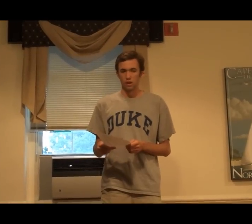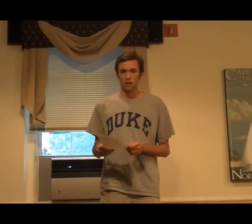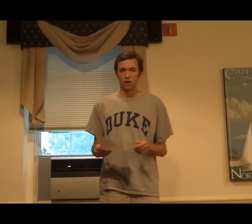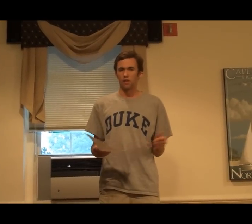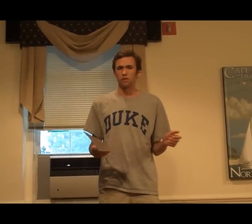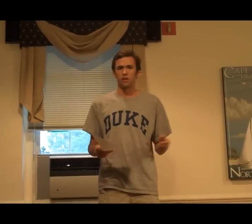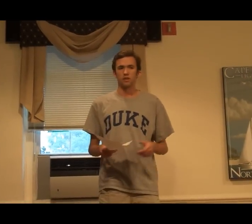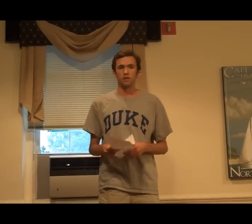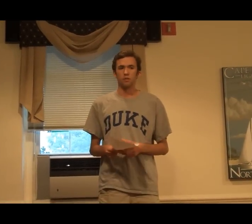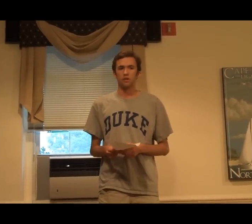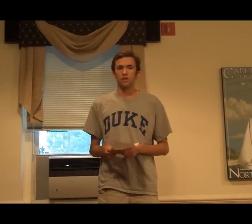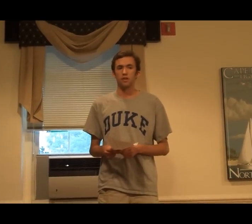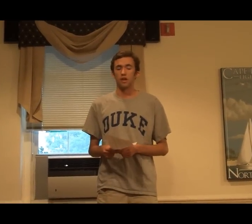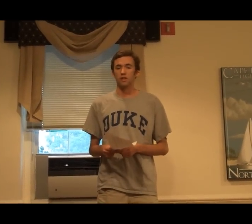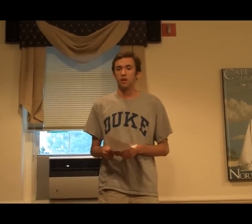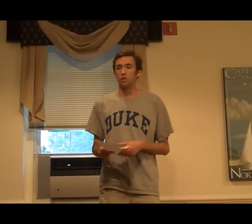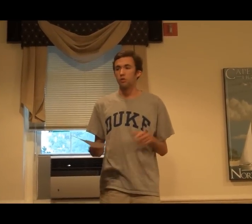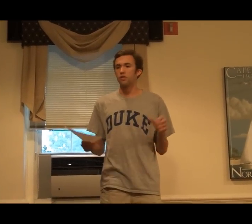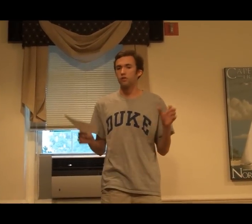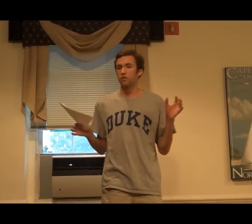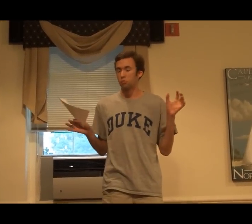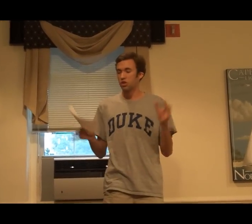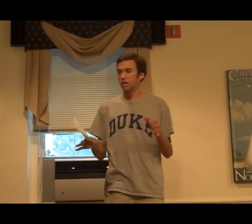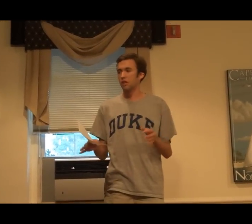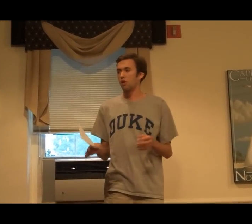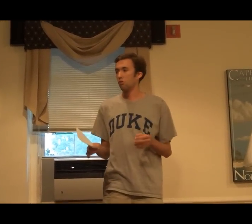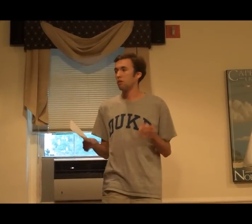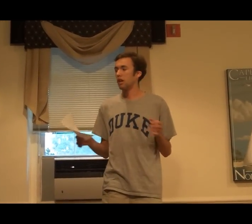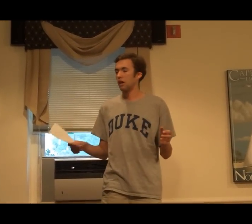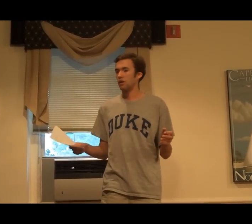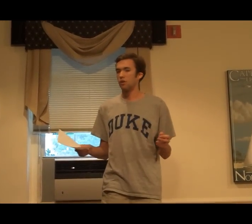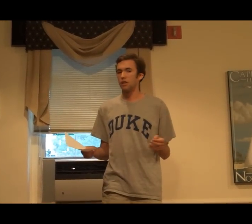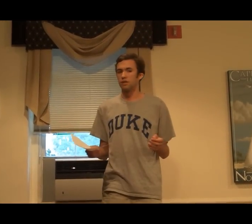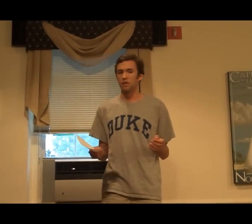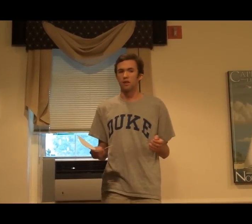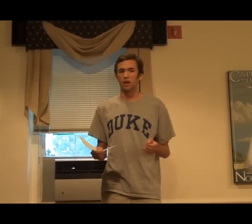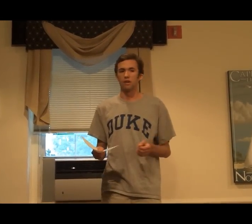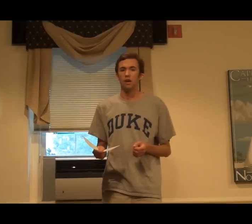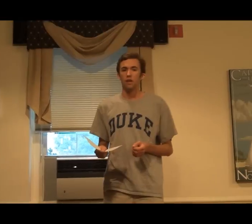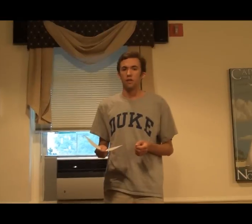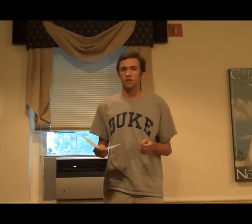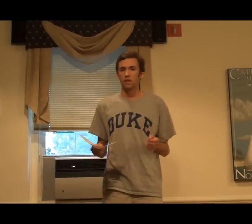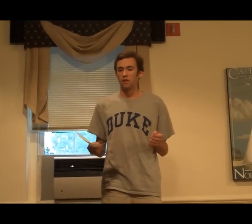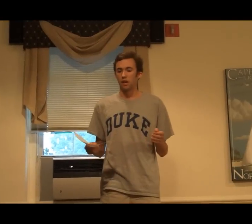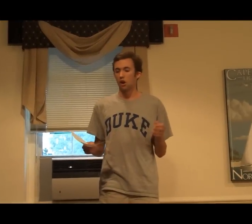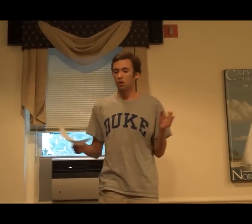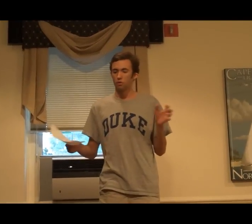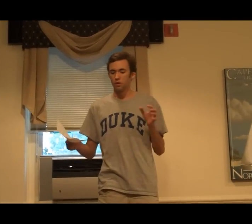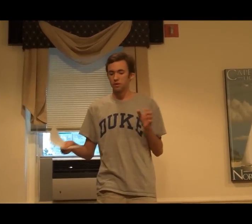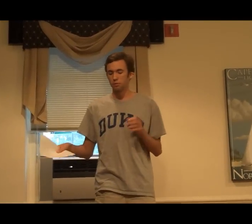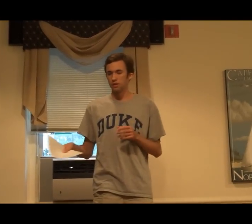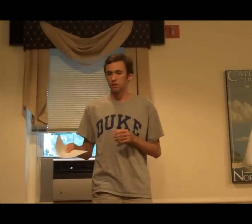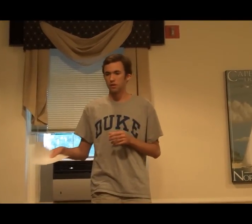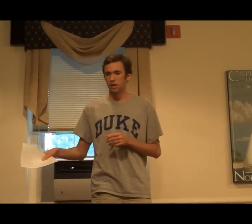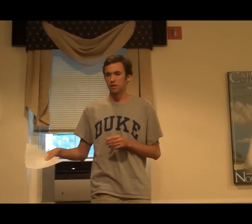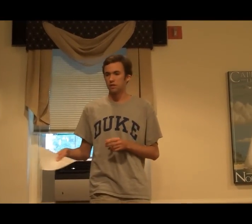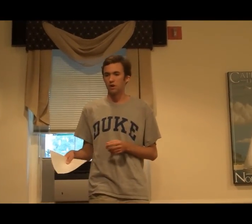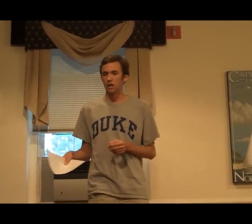Another criticism, though, is that the researchers are projecting their meaning onto what they see signed. They'll see, like, oh, the Chimpanzee looks like it's trying to